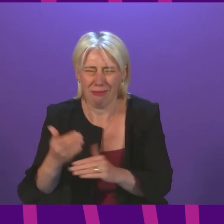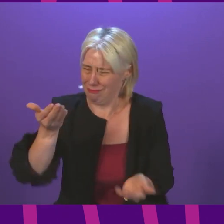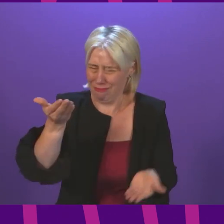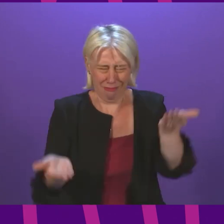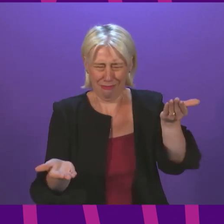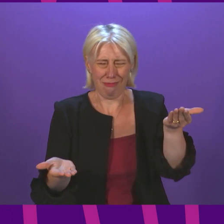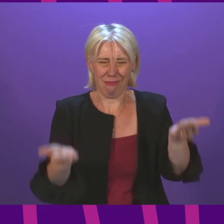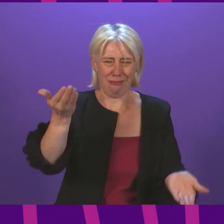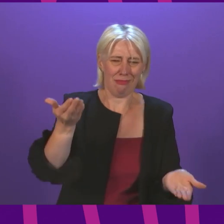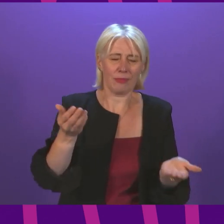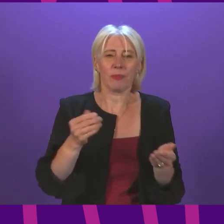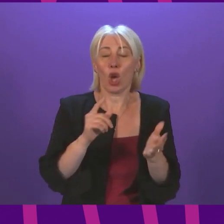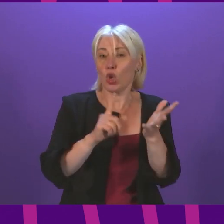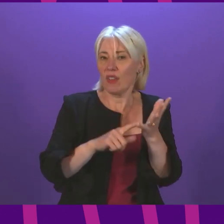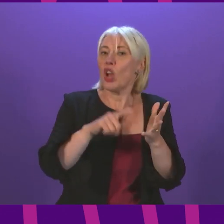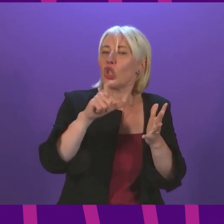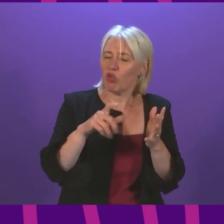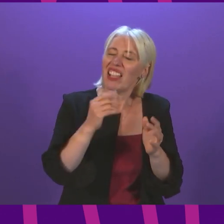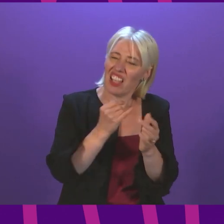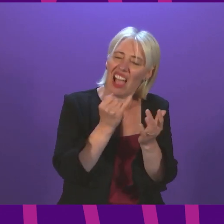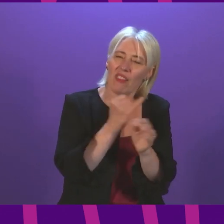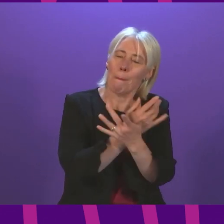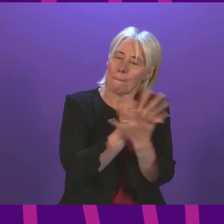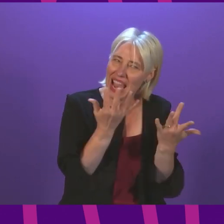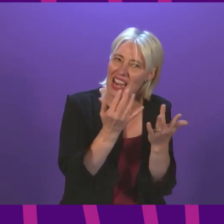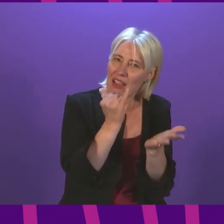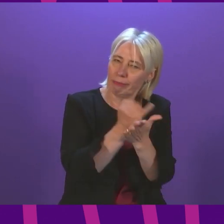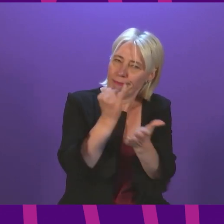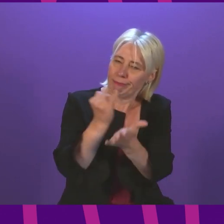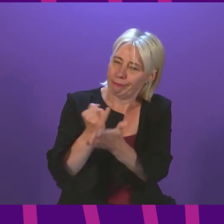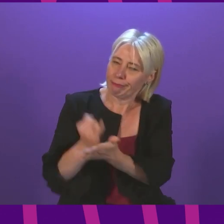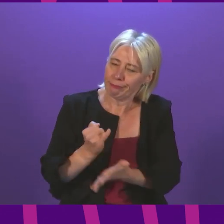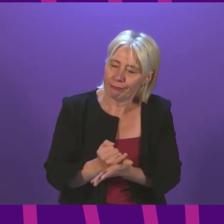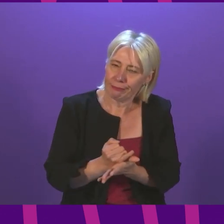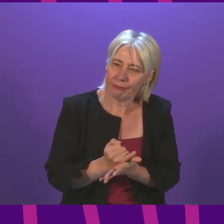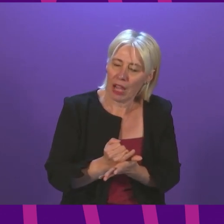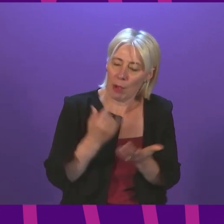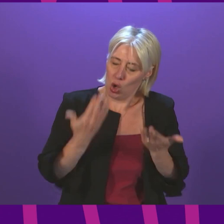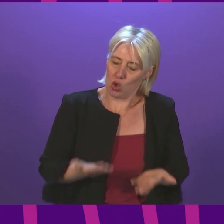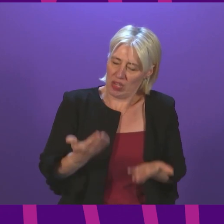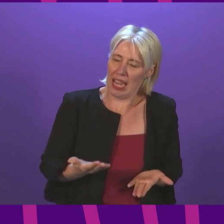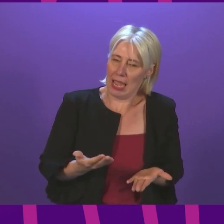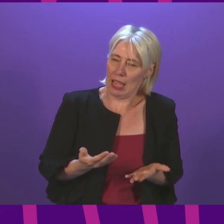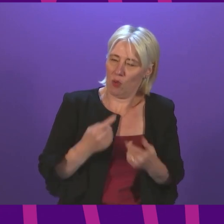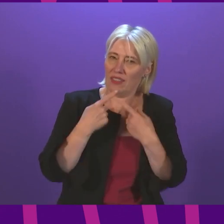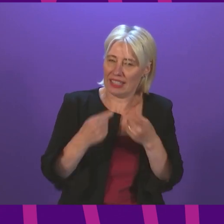Universal credit for all its faults, of which there are many, and today's motion highlights just some, is built to make it easier